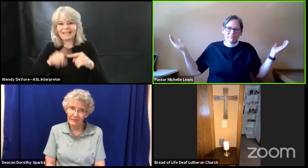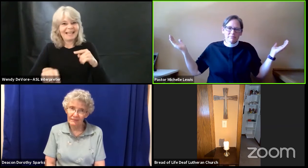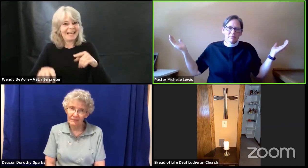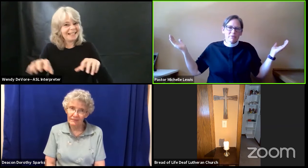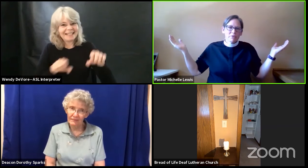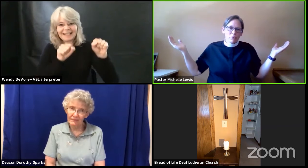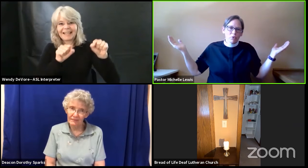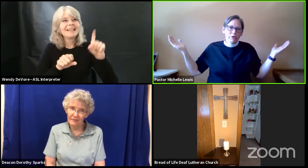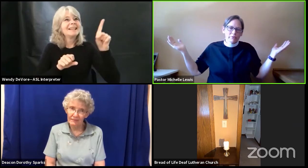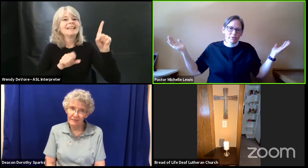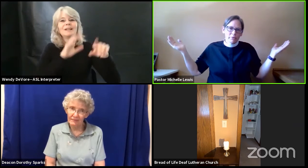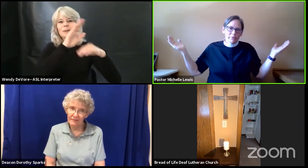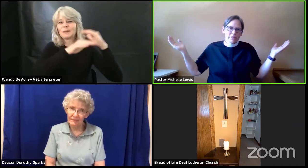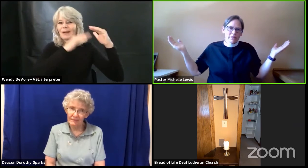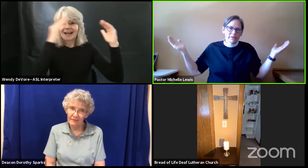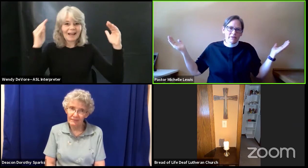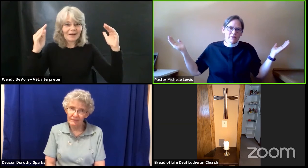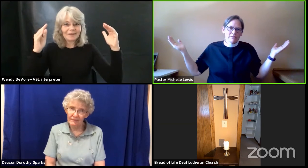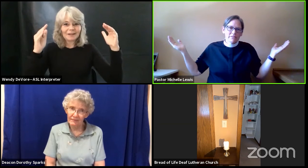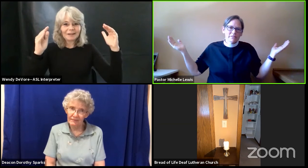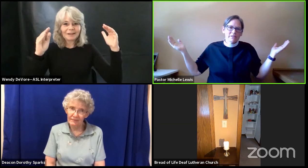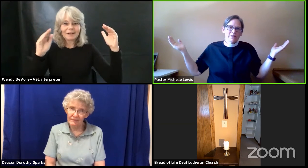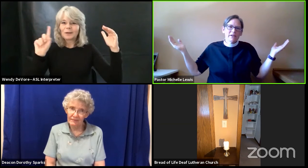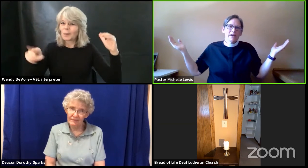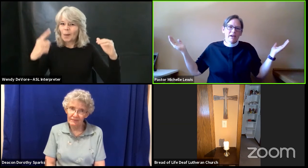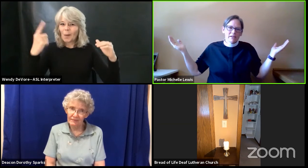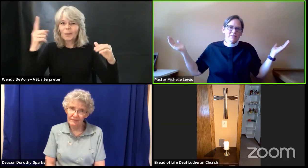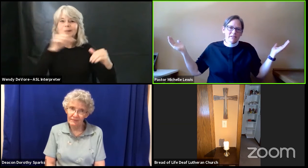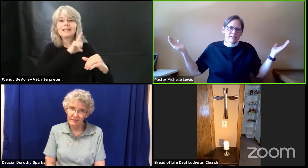The Lord alone gives and takes.